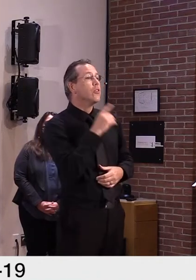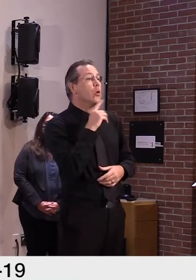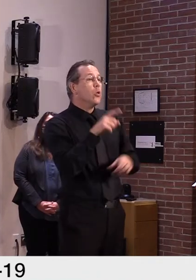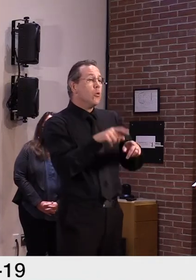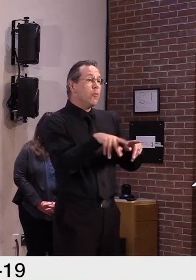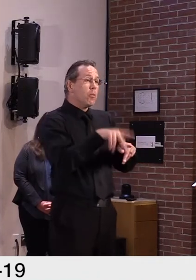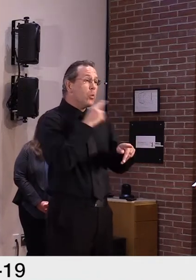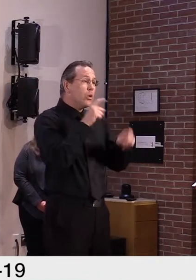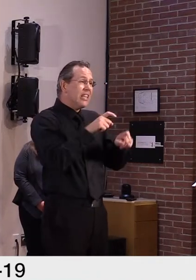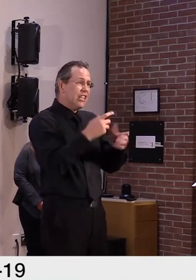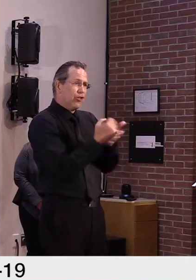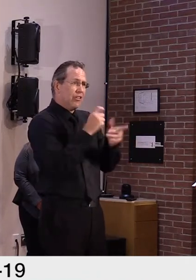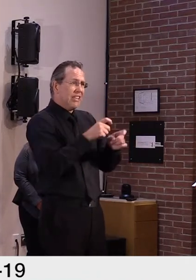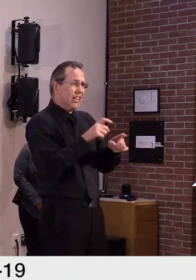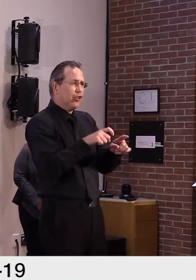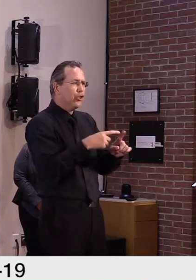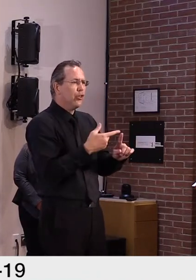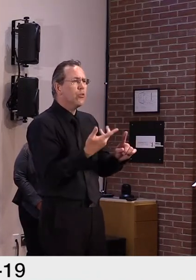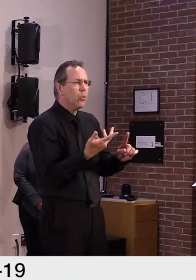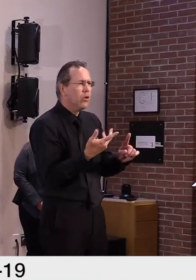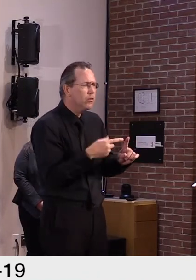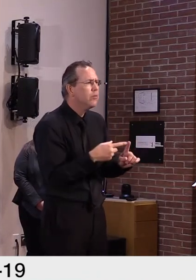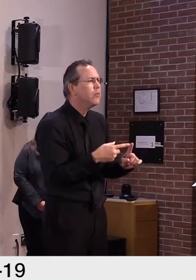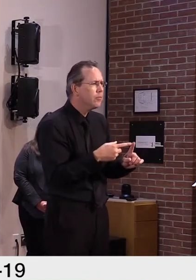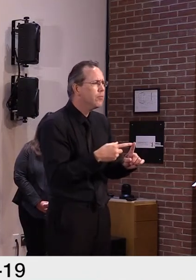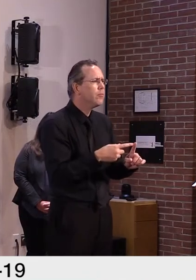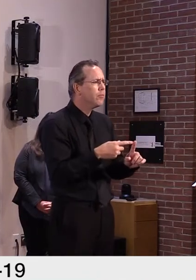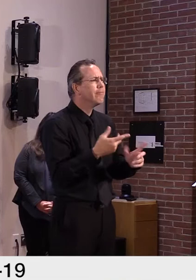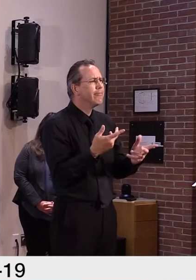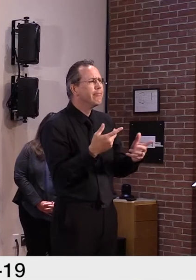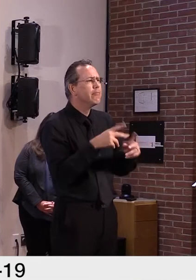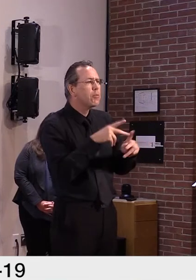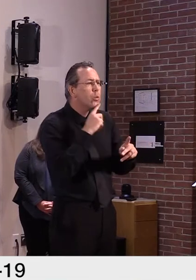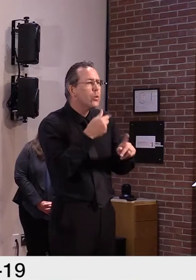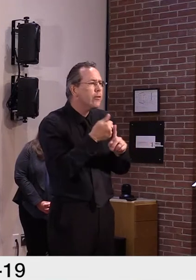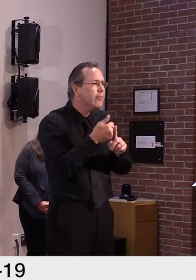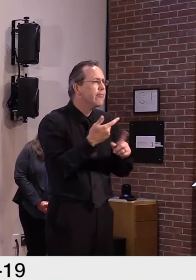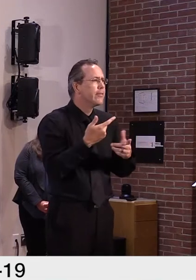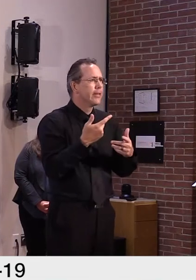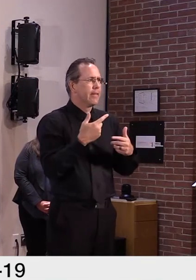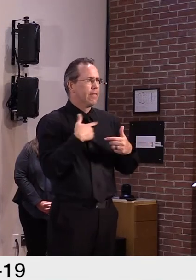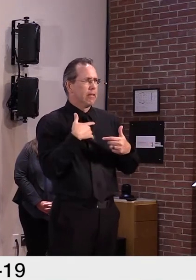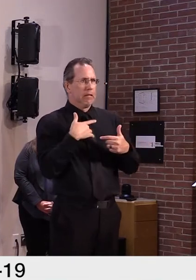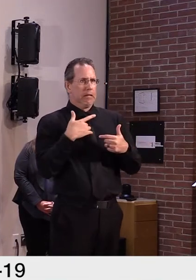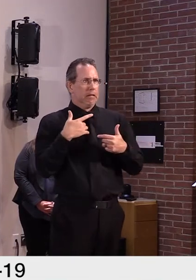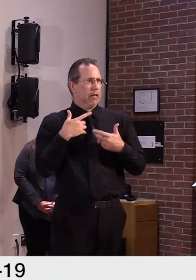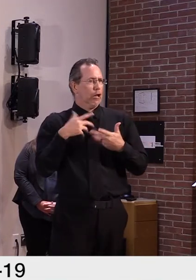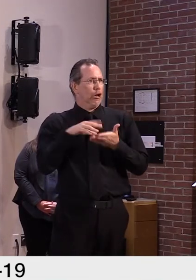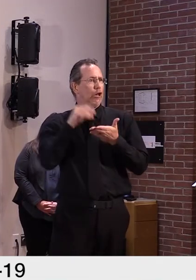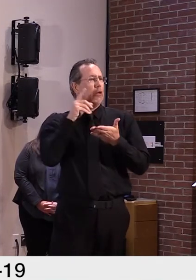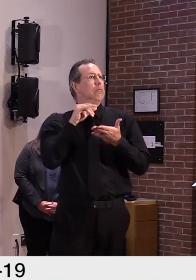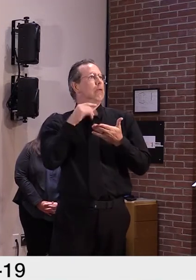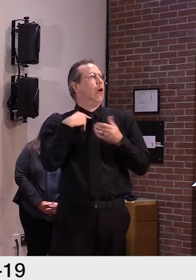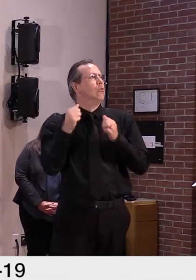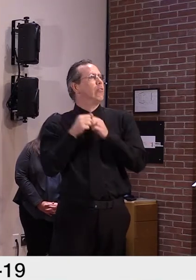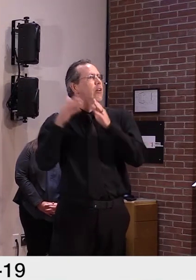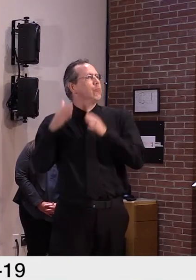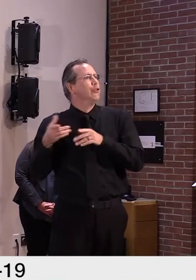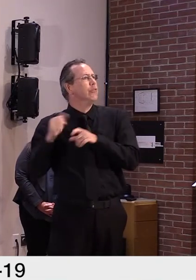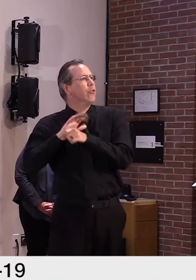or more percent would test positive eventually. Now, when we test that population,